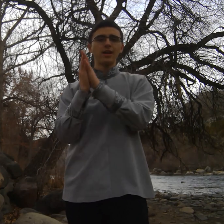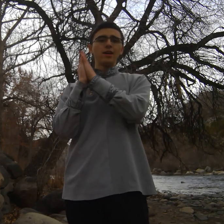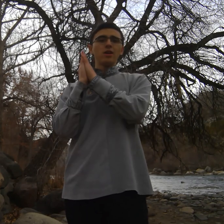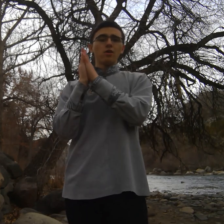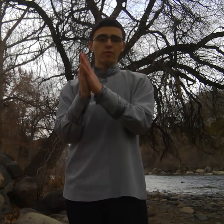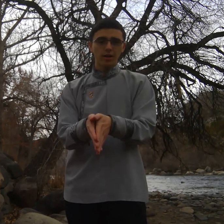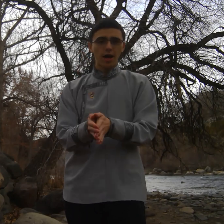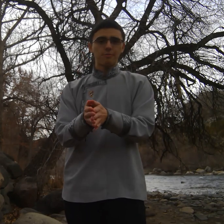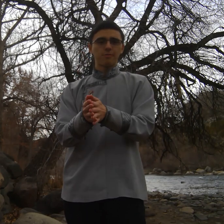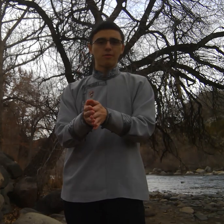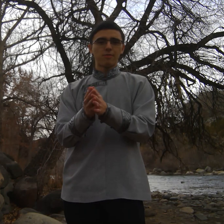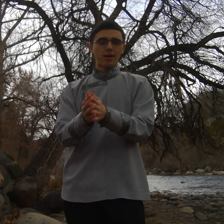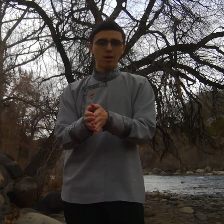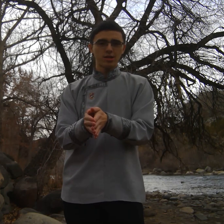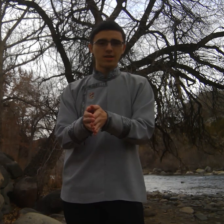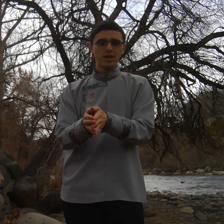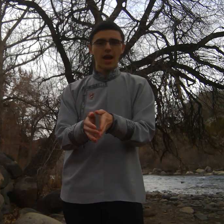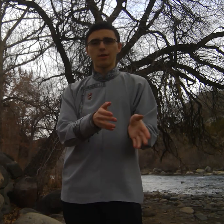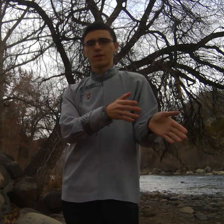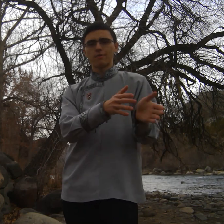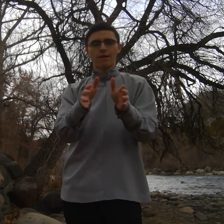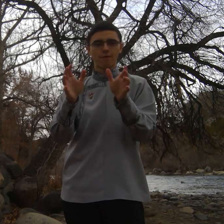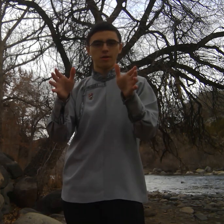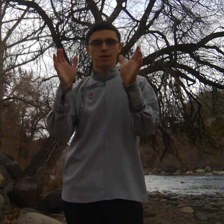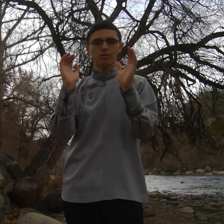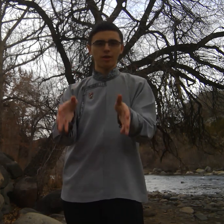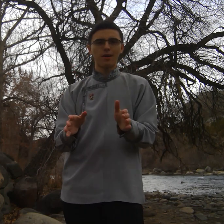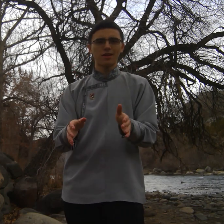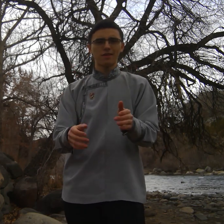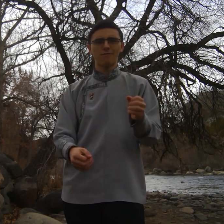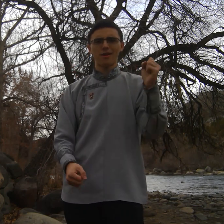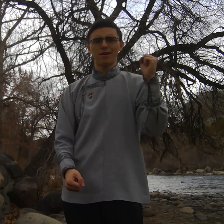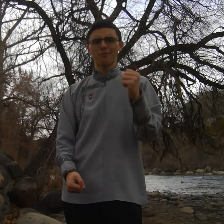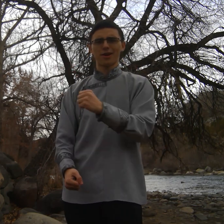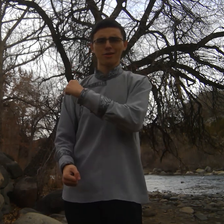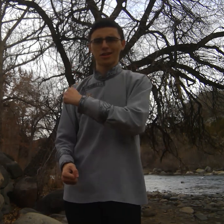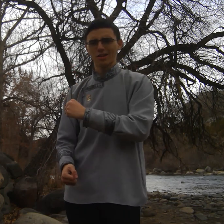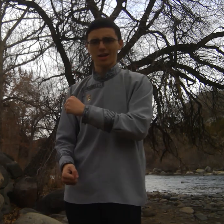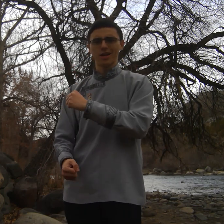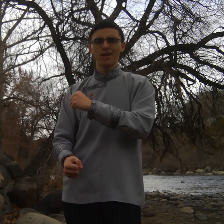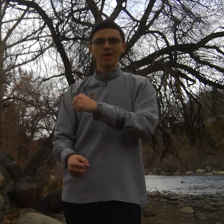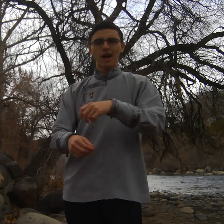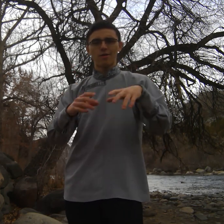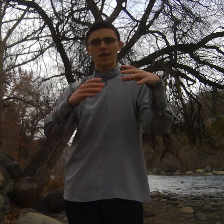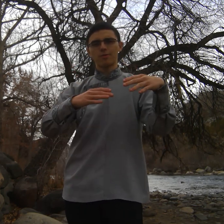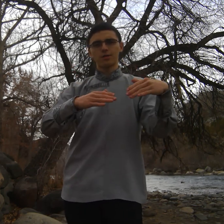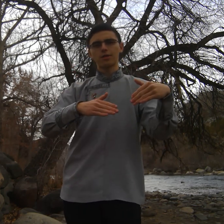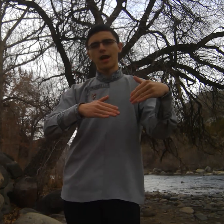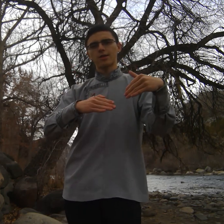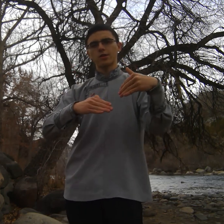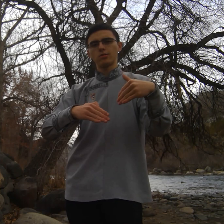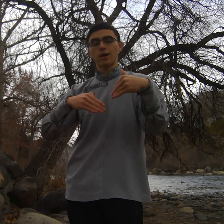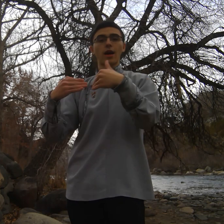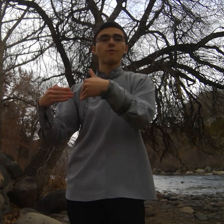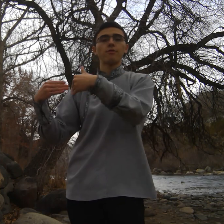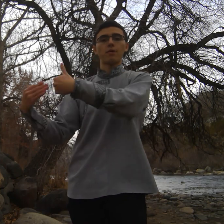really helped me with my immersion and within my first three months of very rigorous study I was able to get to a level of